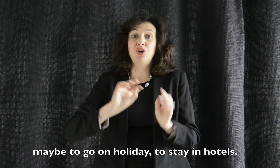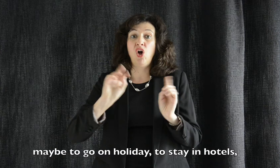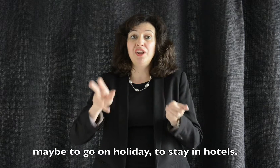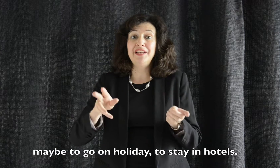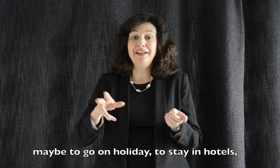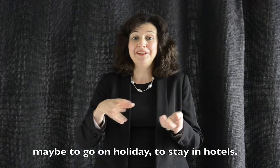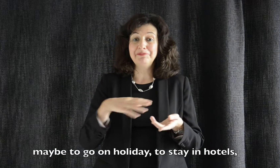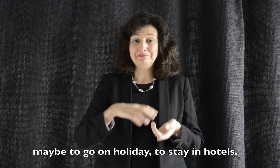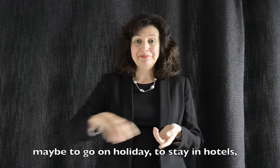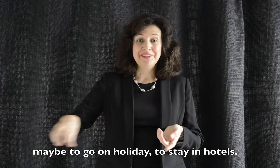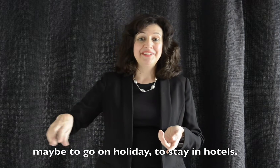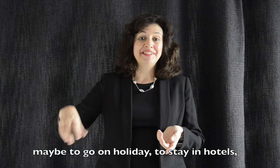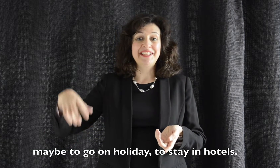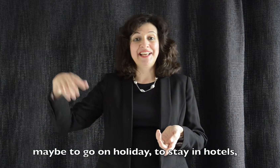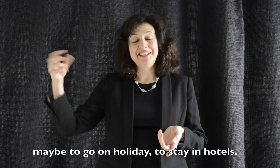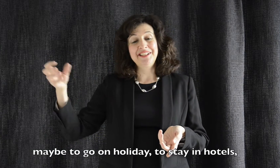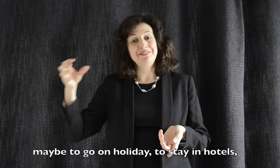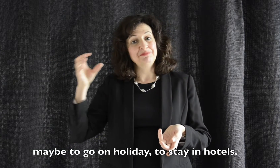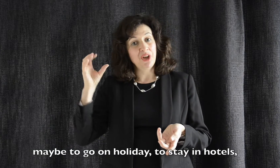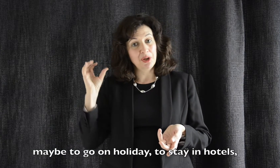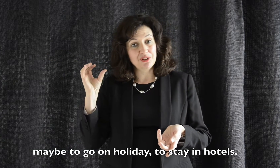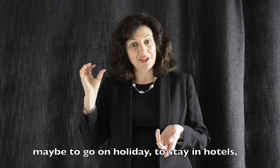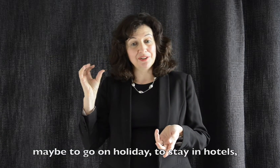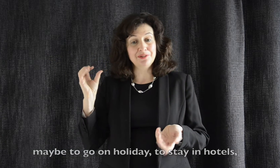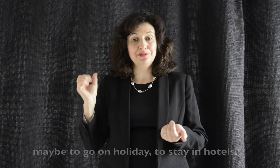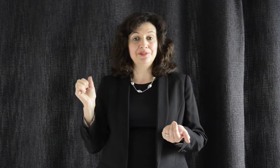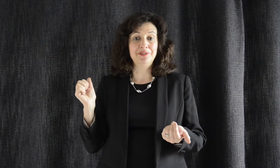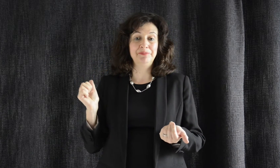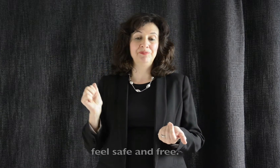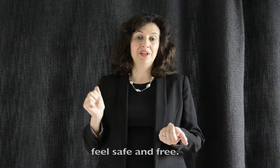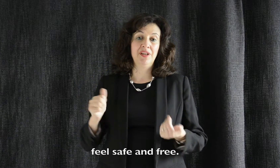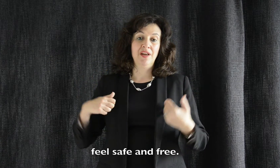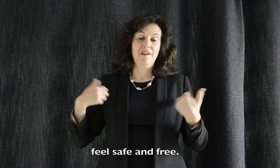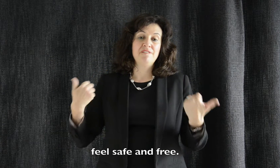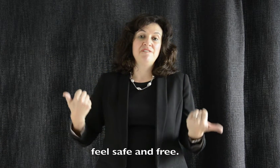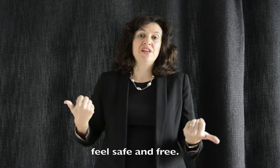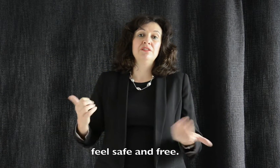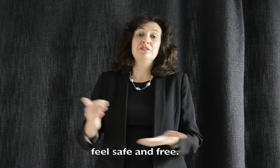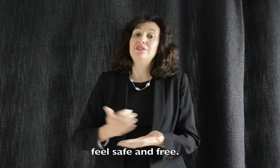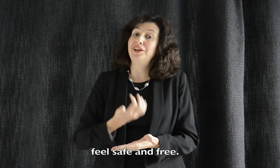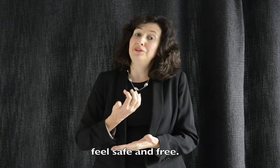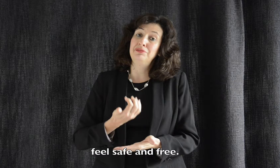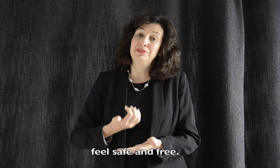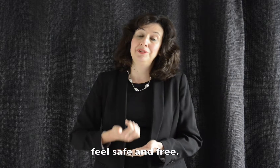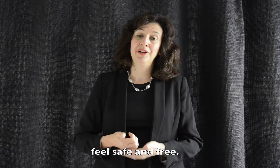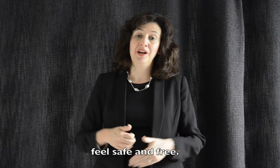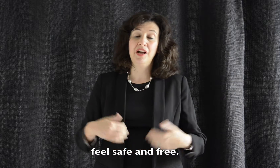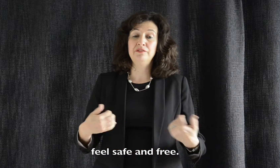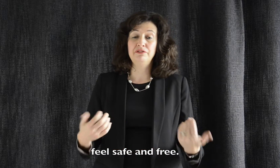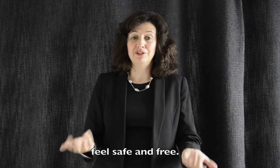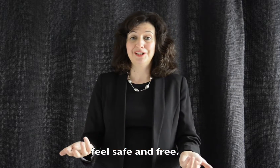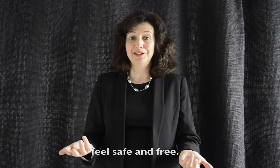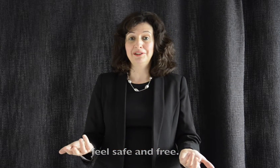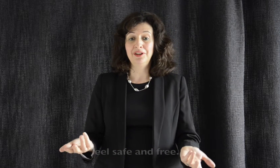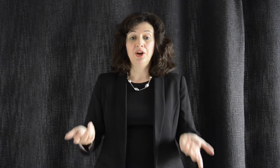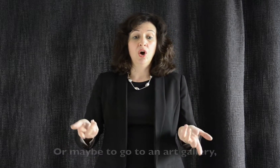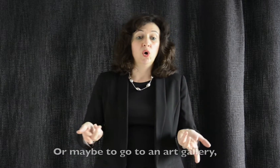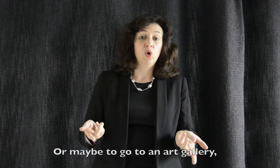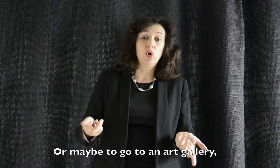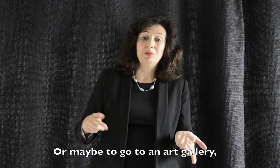on holiday, to stay in hotels, feel safe and free, or